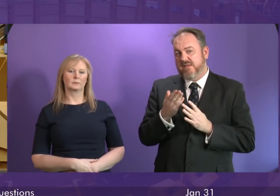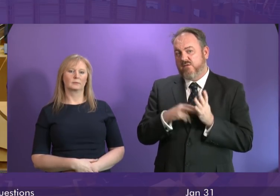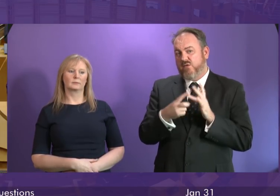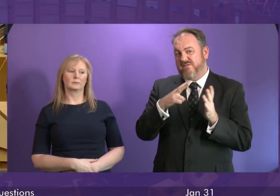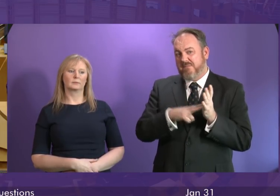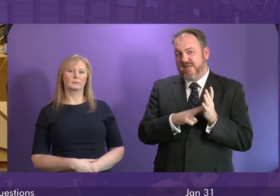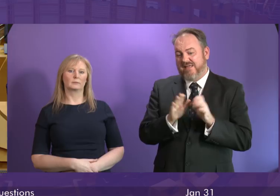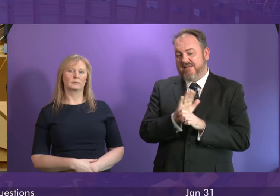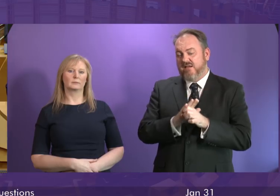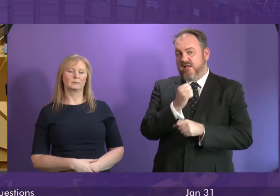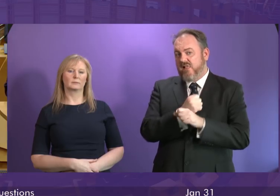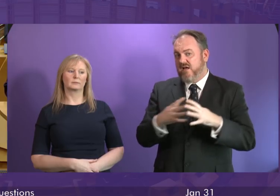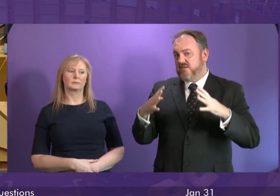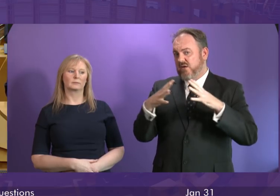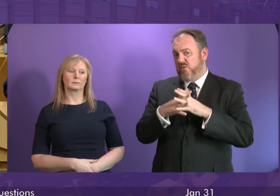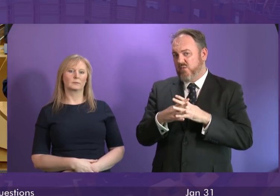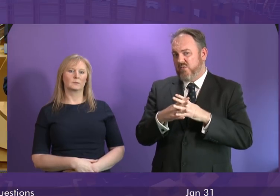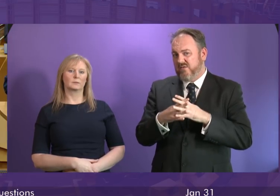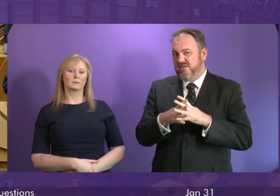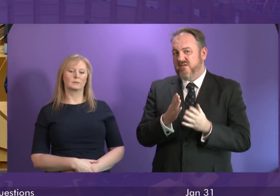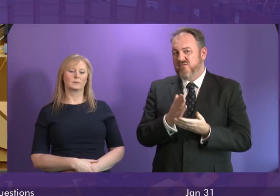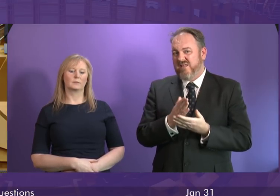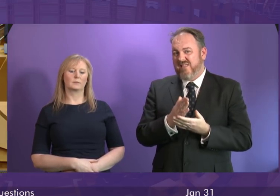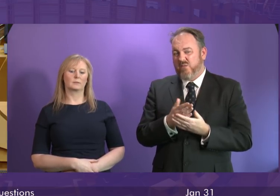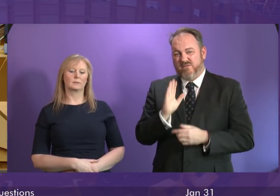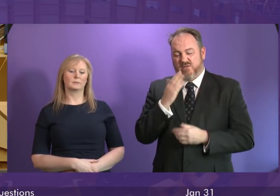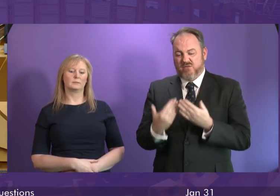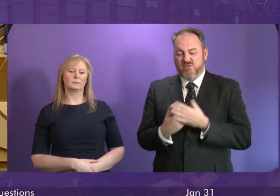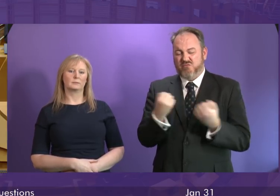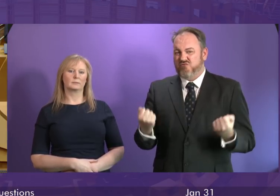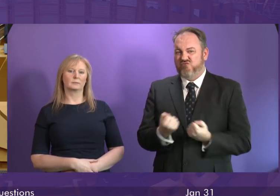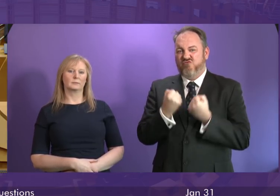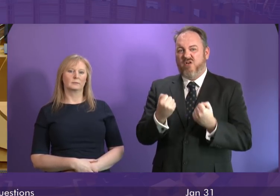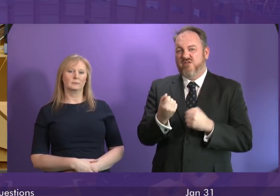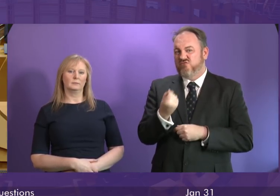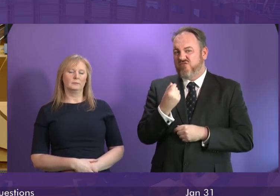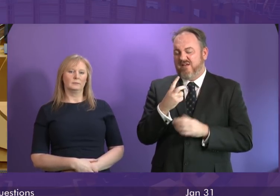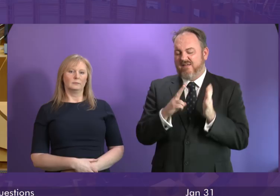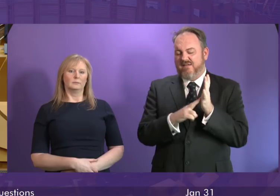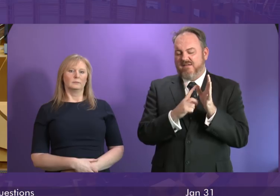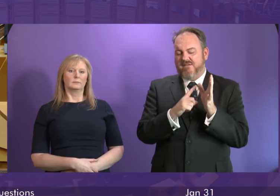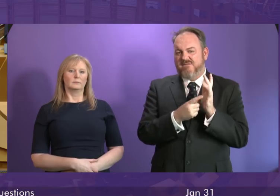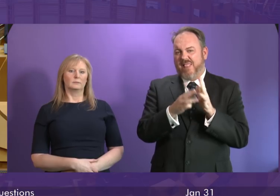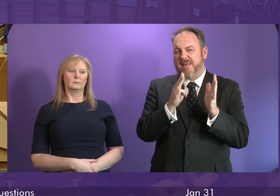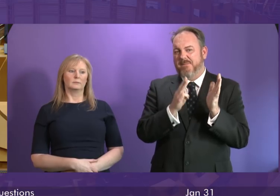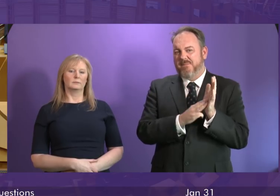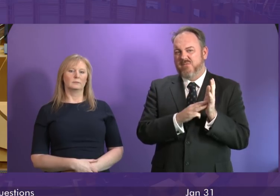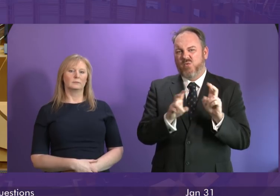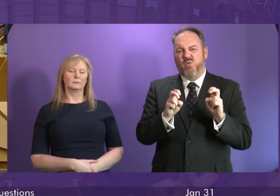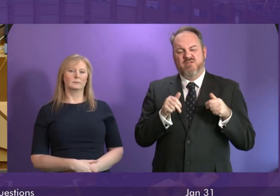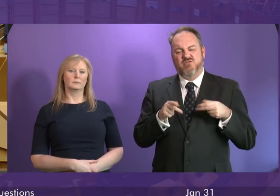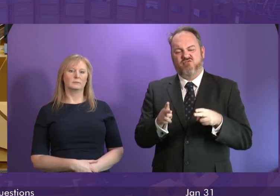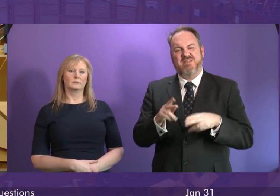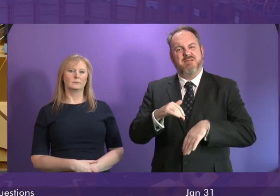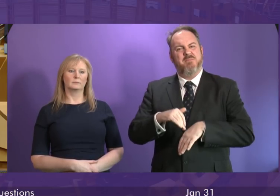from the availability of a high strength street valium known as street blues it's three deaths a week drug